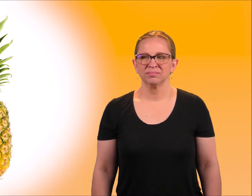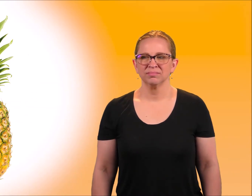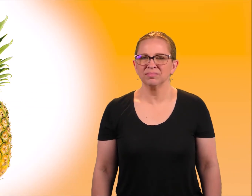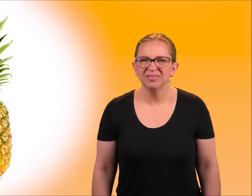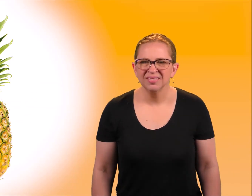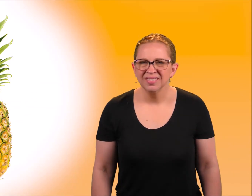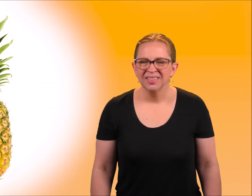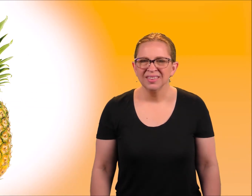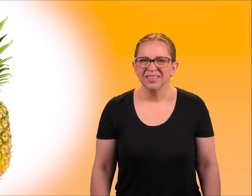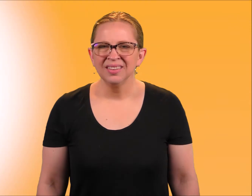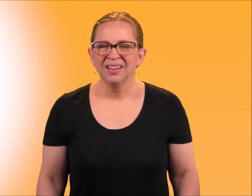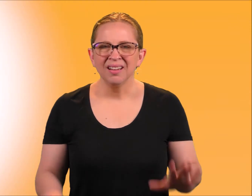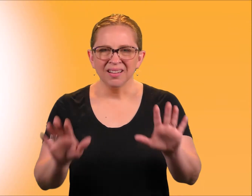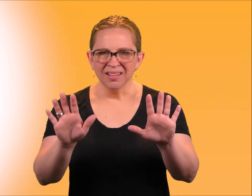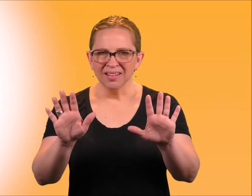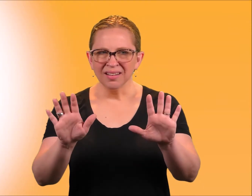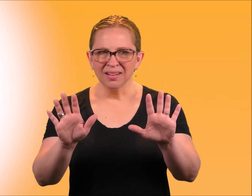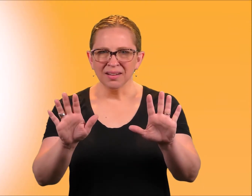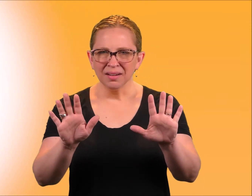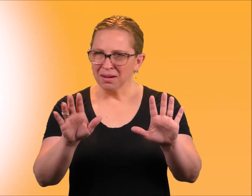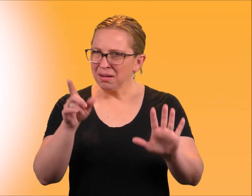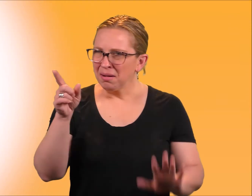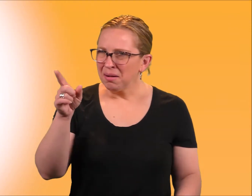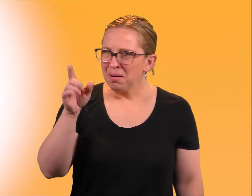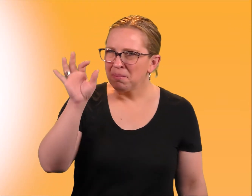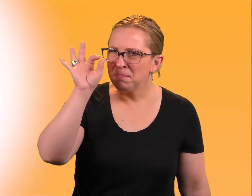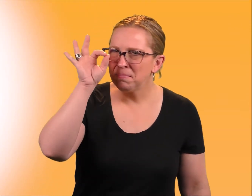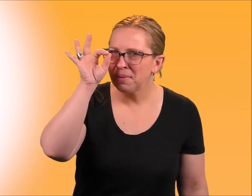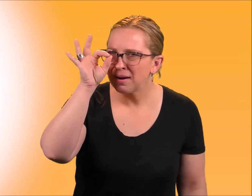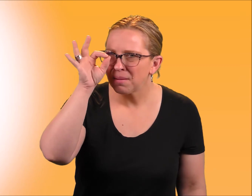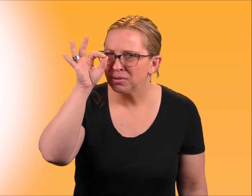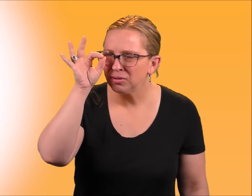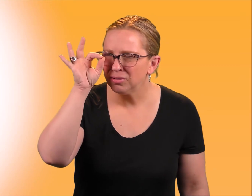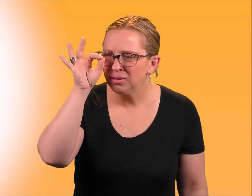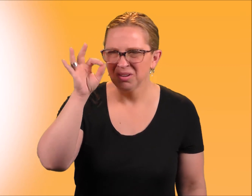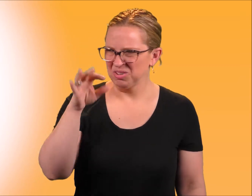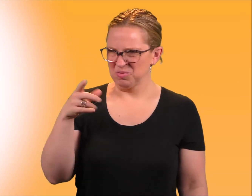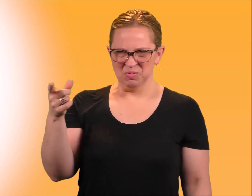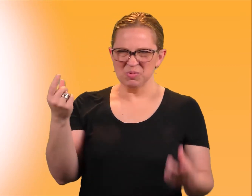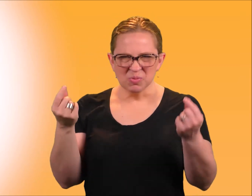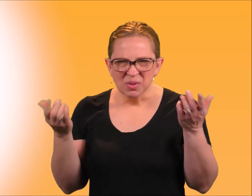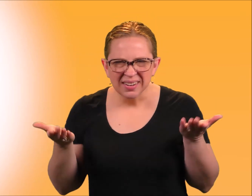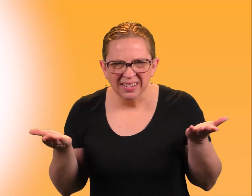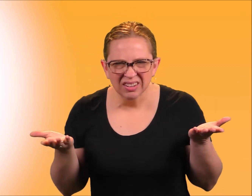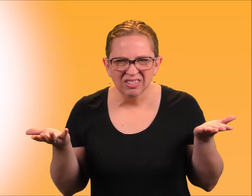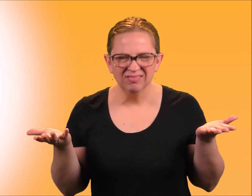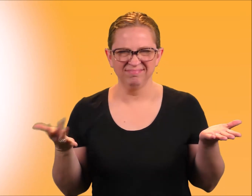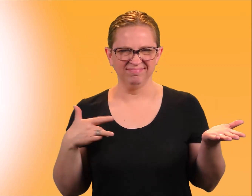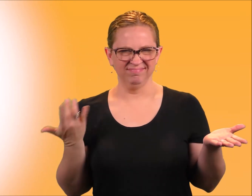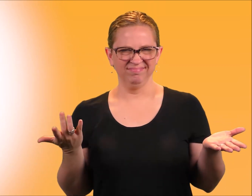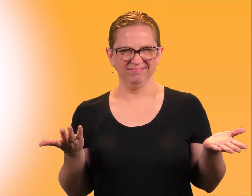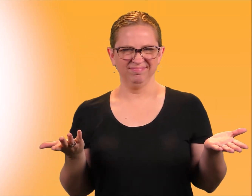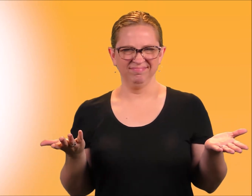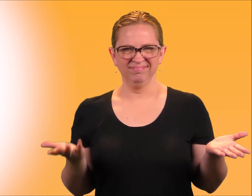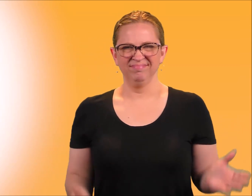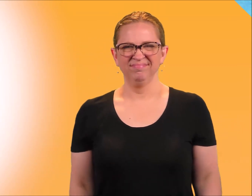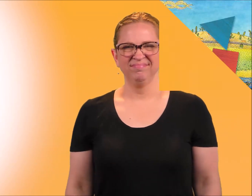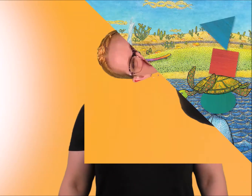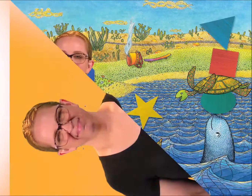This A pineapple? What is that doing